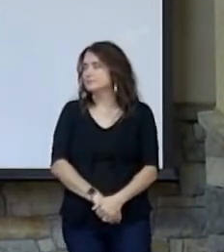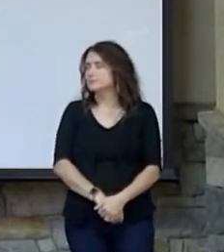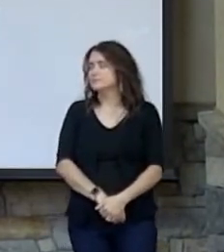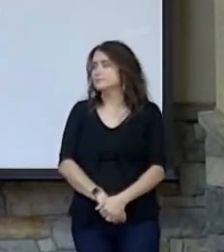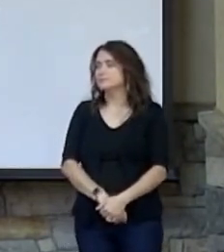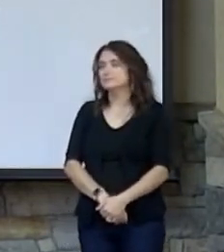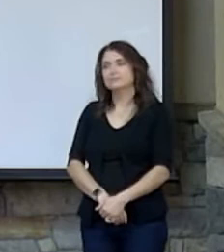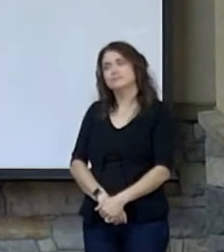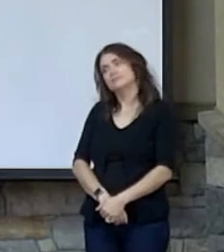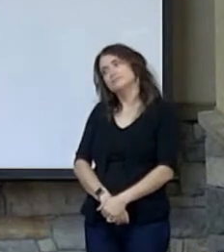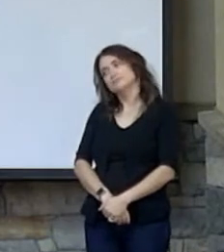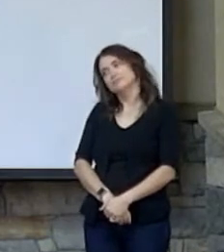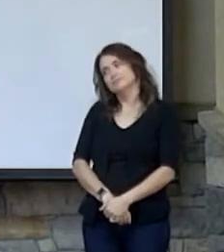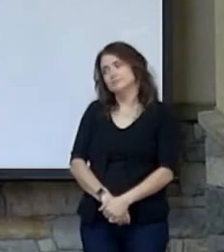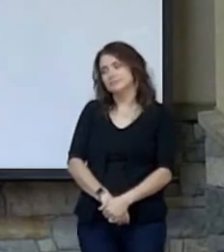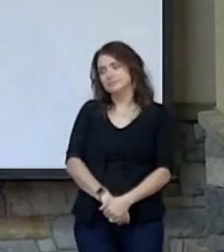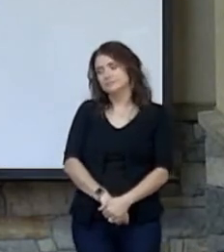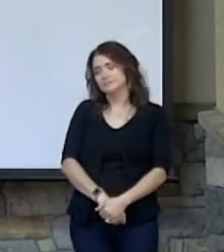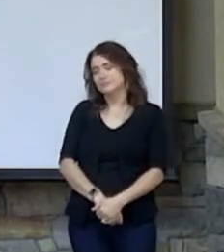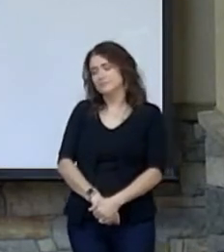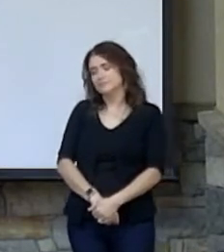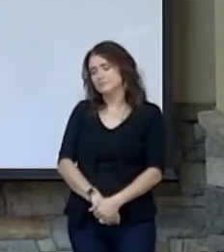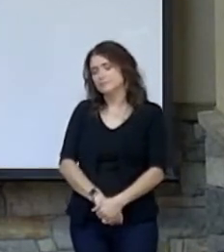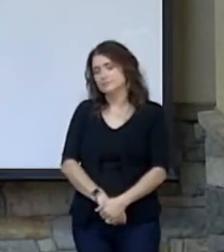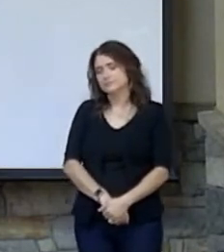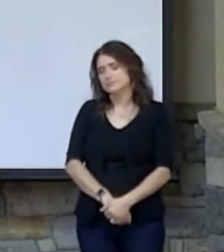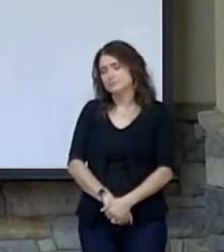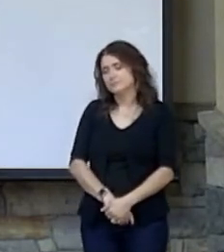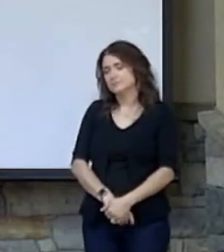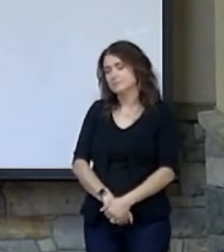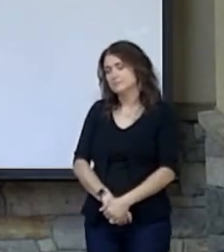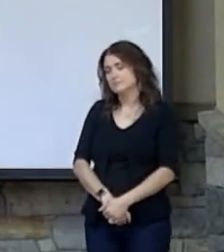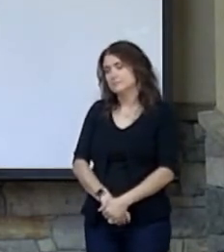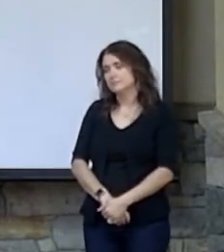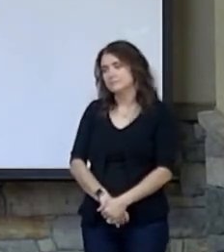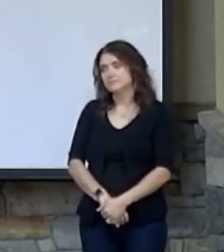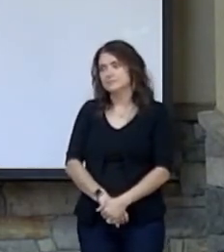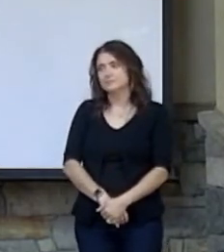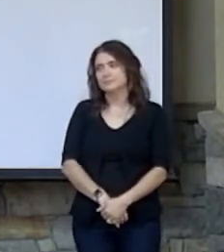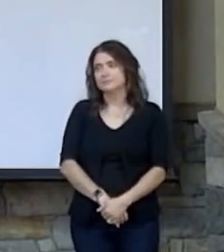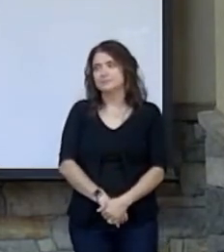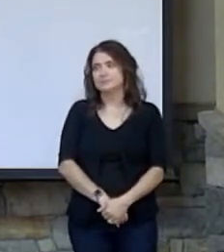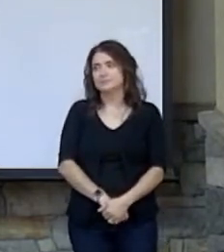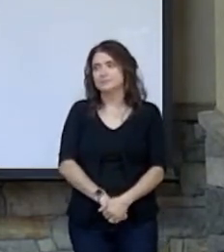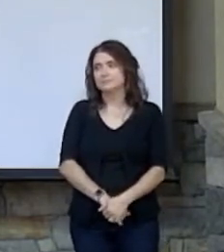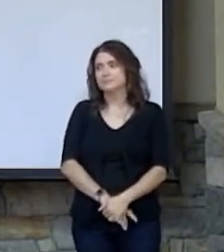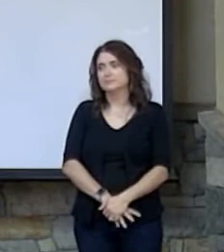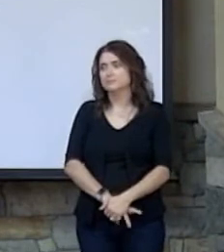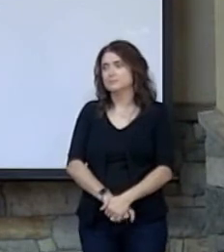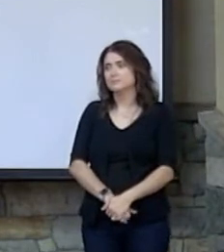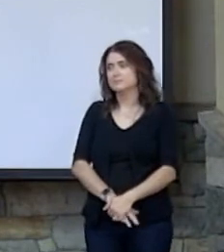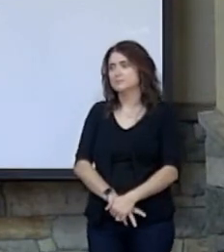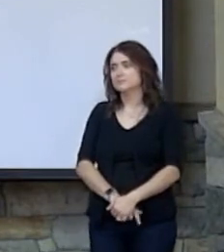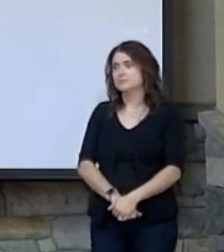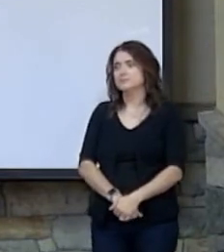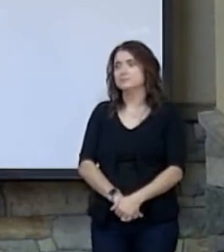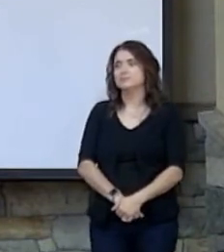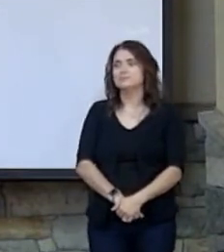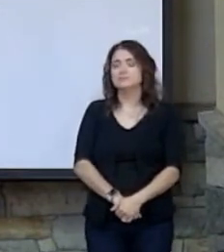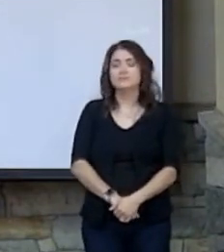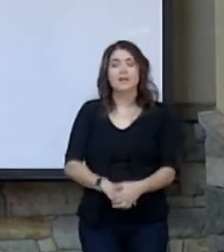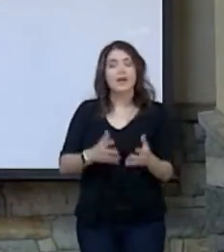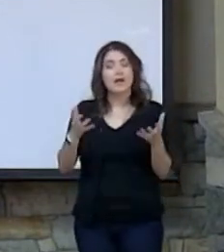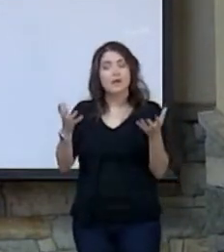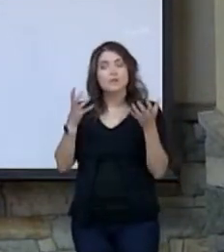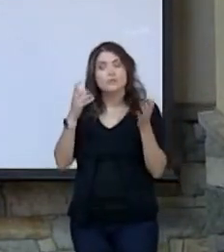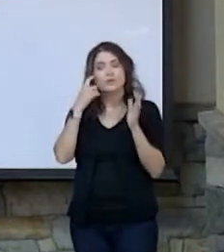want you